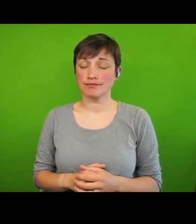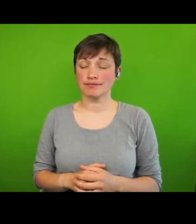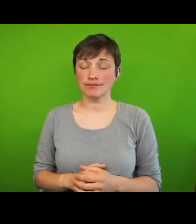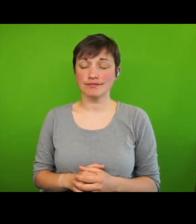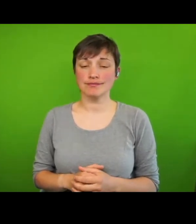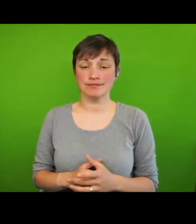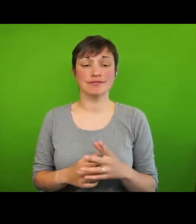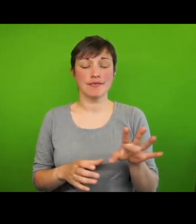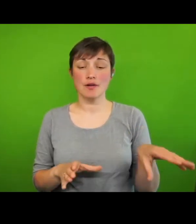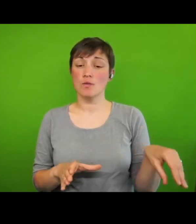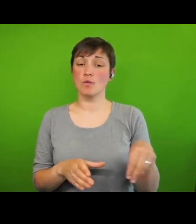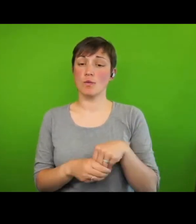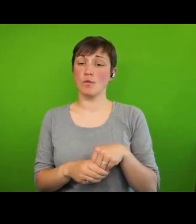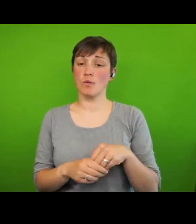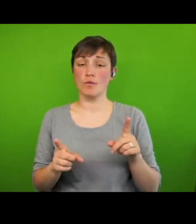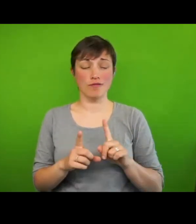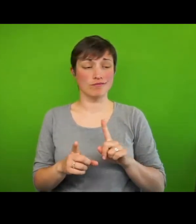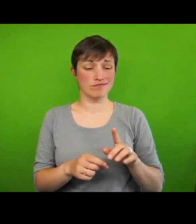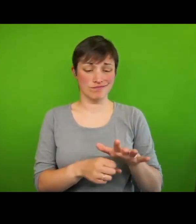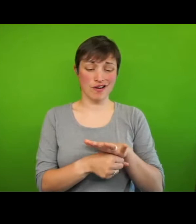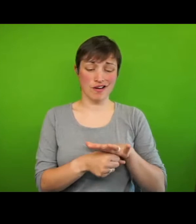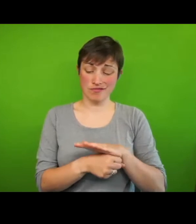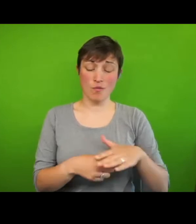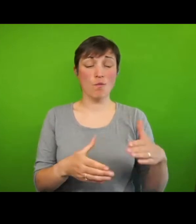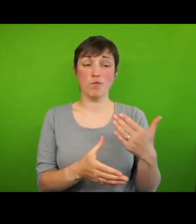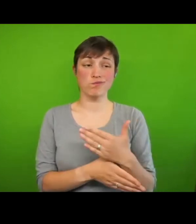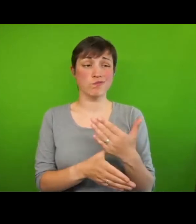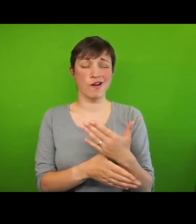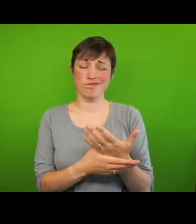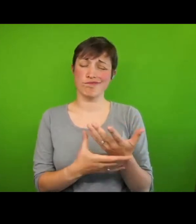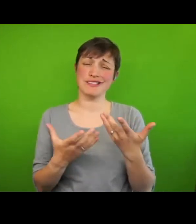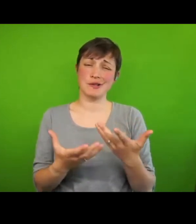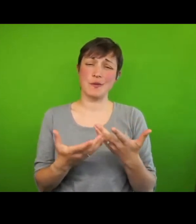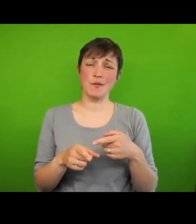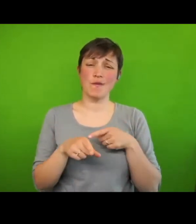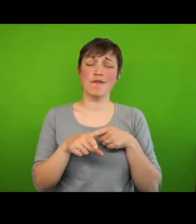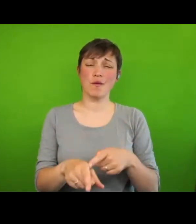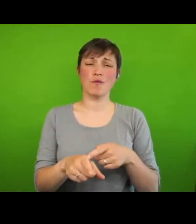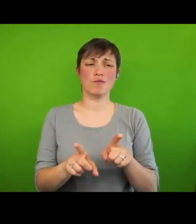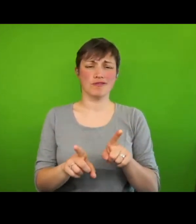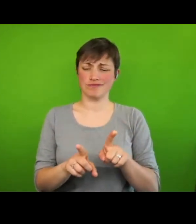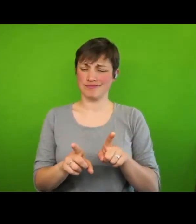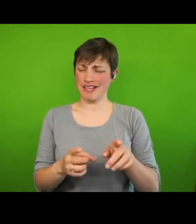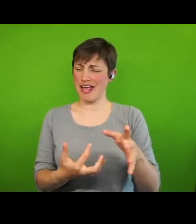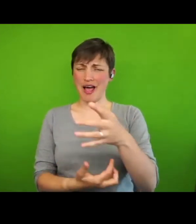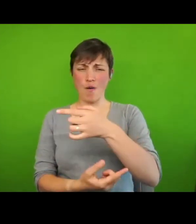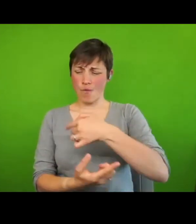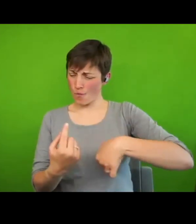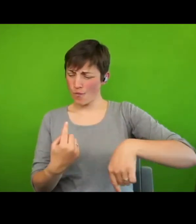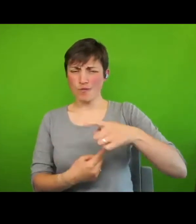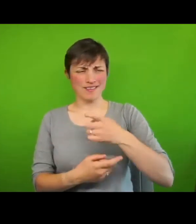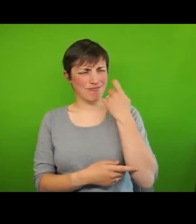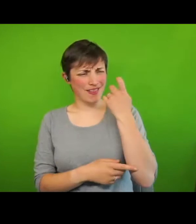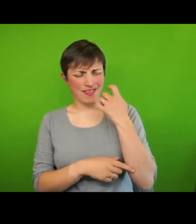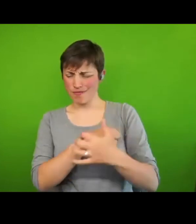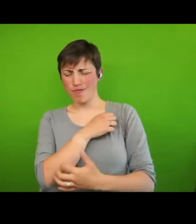areas of work which are in line with how we are thinking about poverty in the